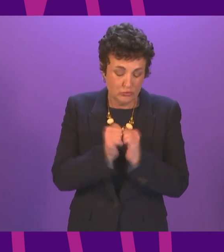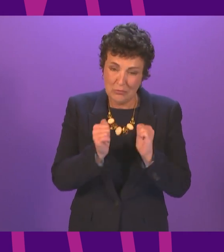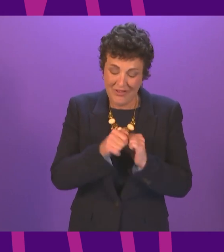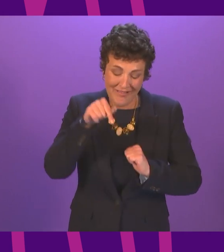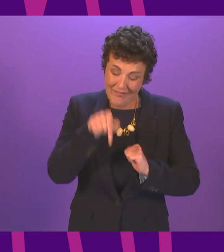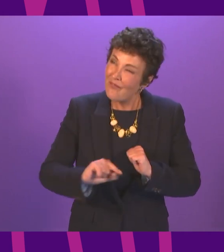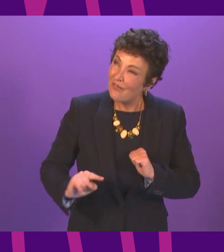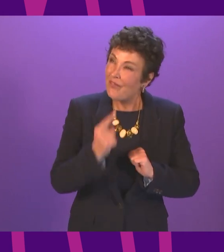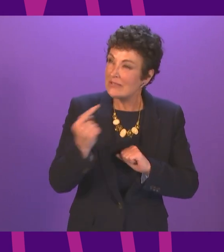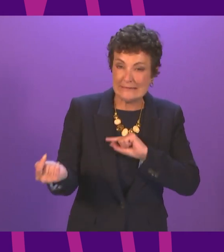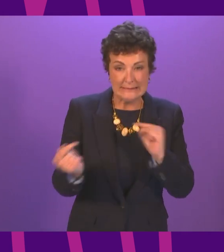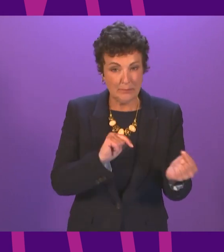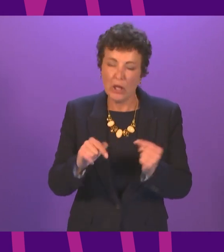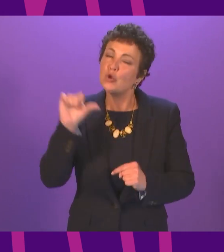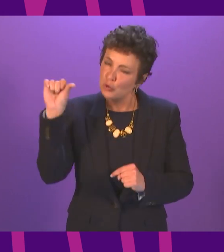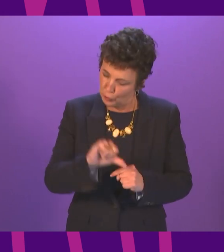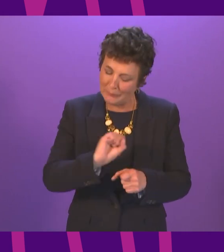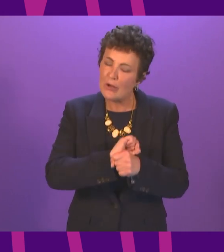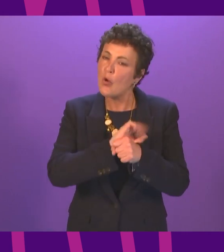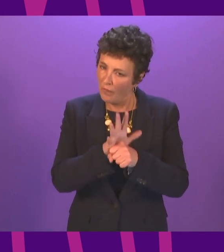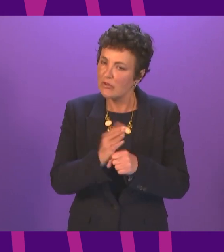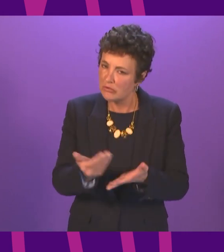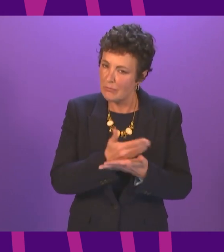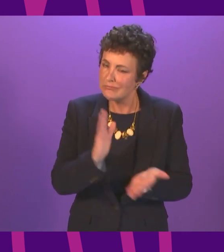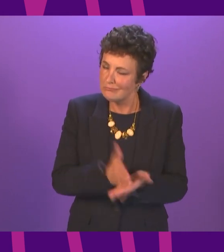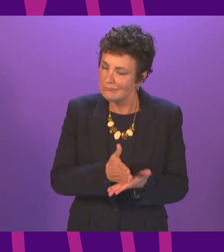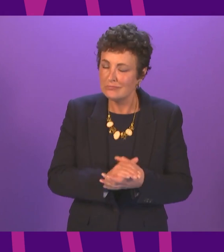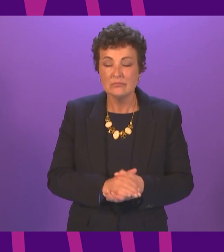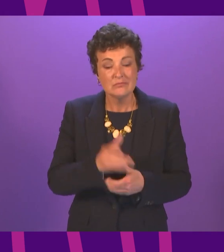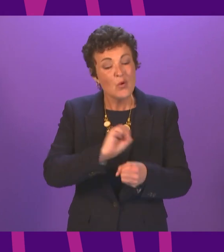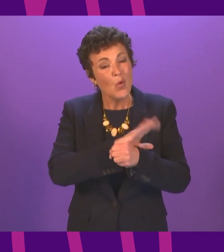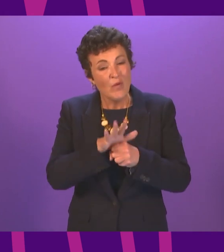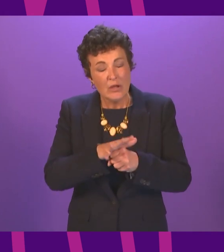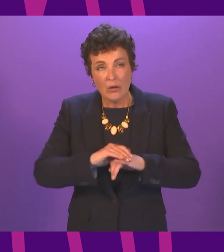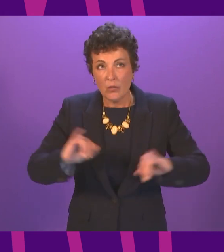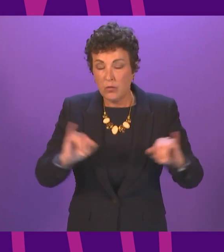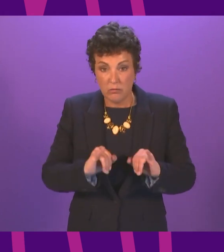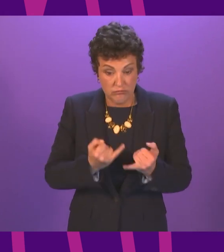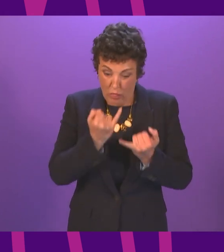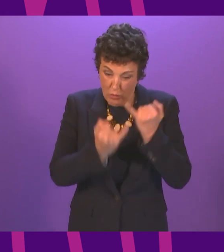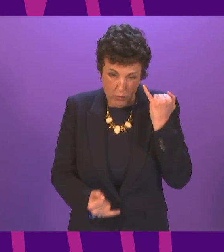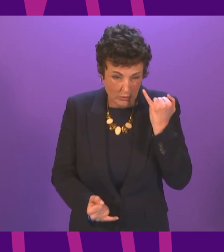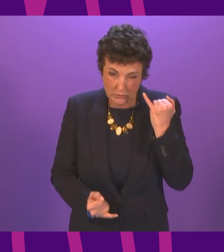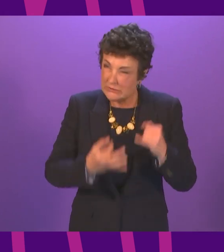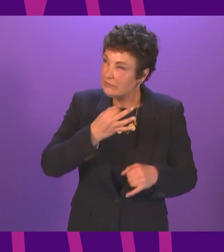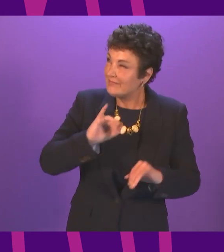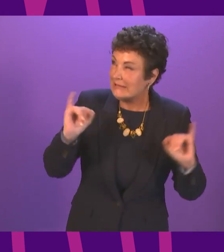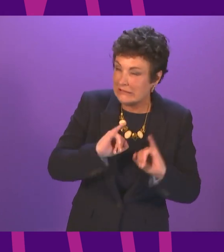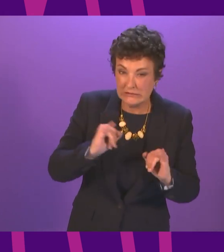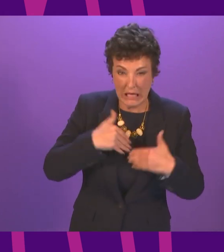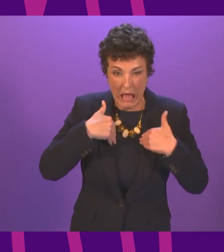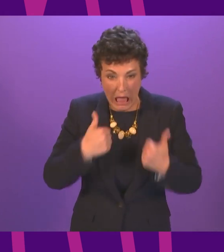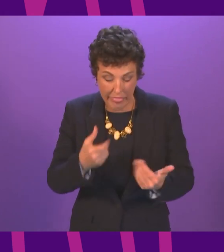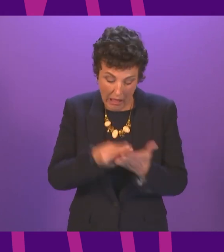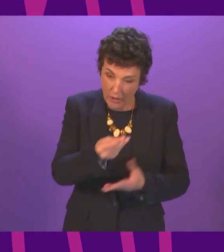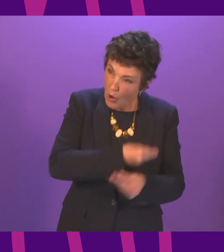in this new parliament is on the subject of Covid recovery. The Covid pandemic has been the most serious health and economic challenge that will have